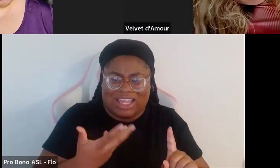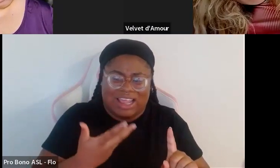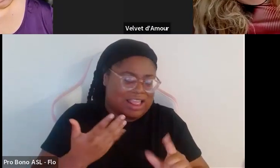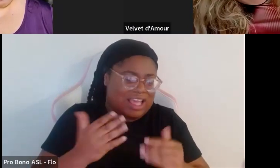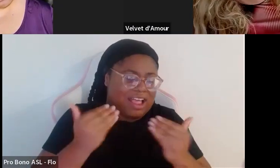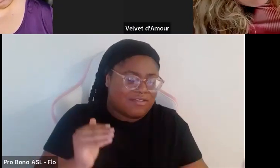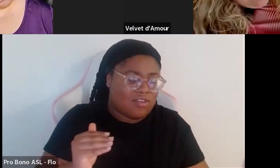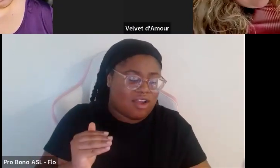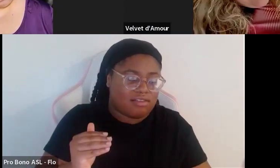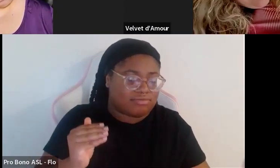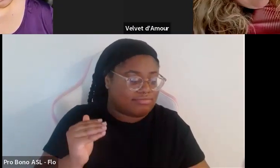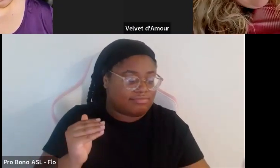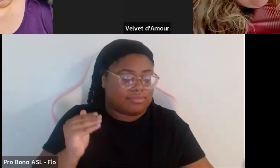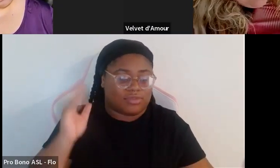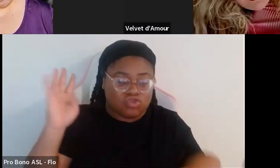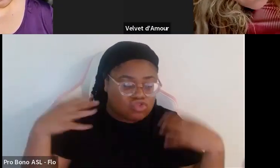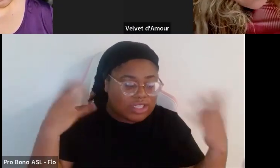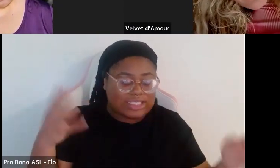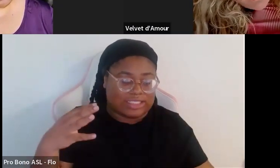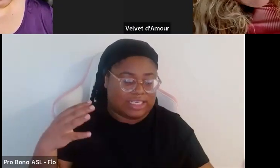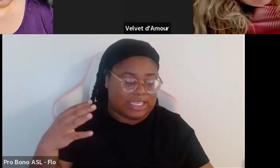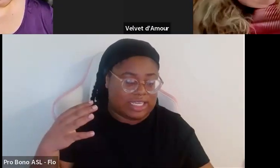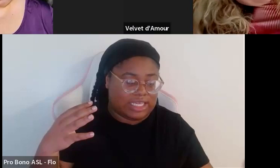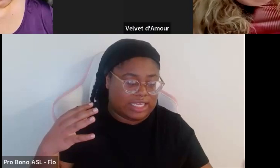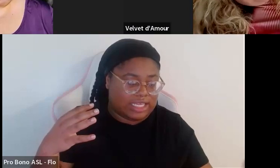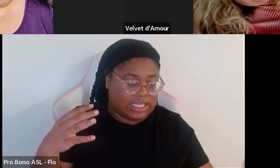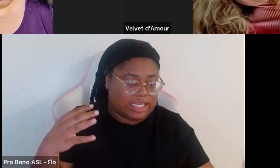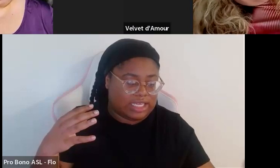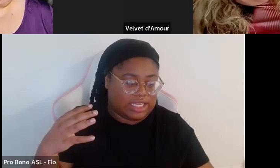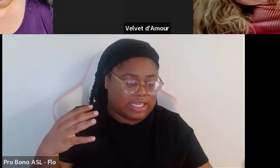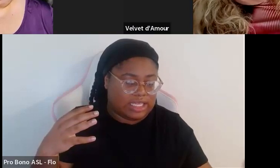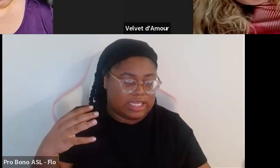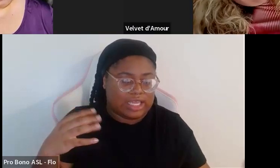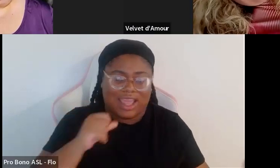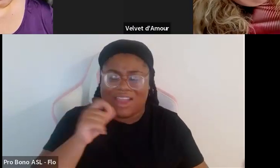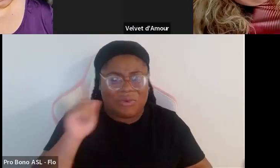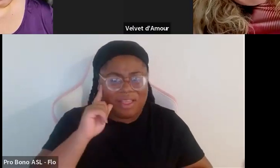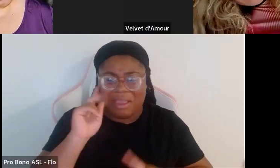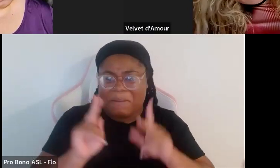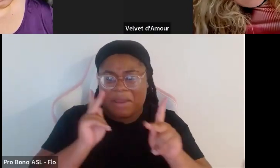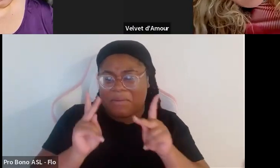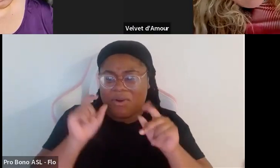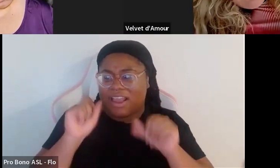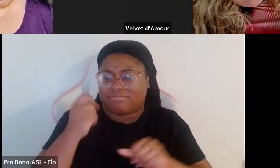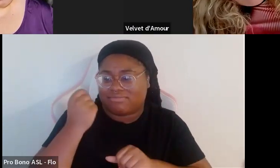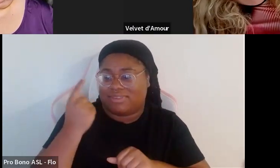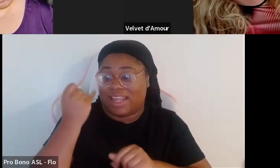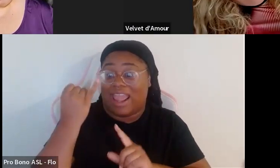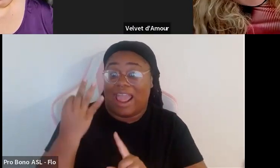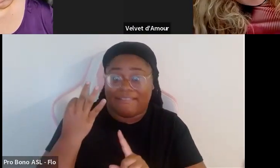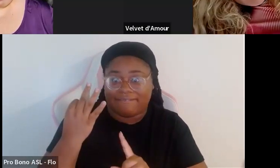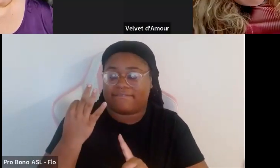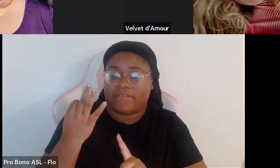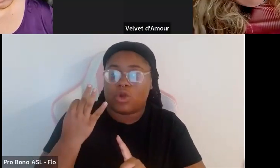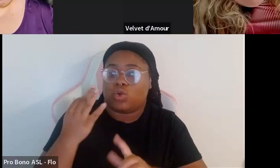level of ludicrous that that like I don't think it people can even conceive of it unless you do it in that manner where you